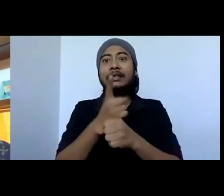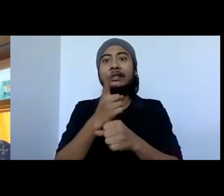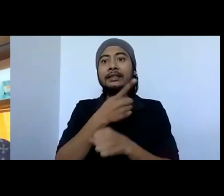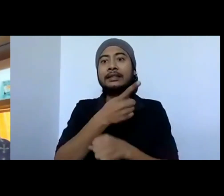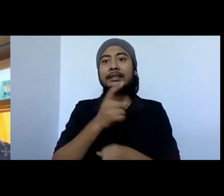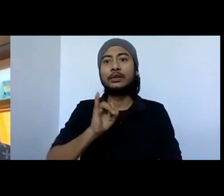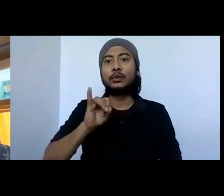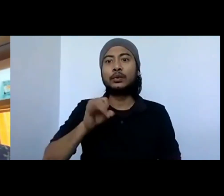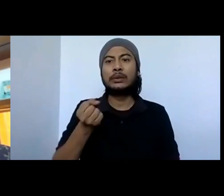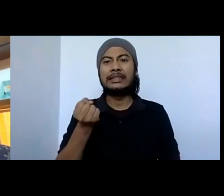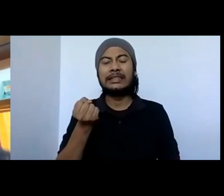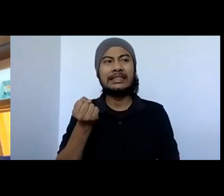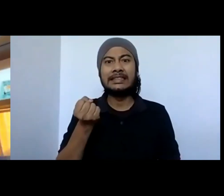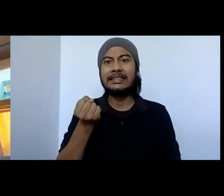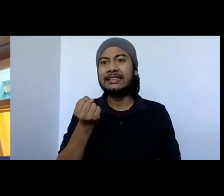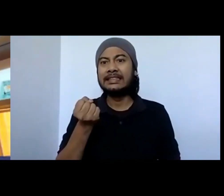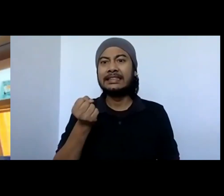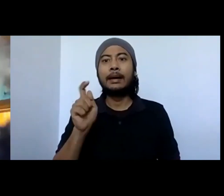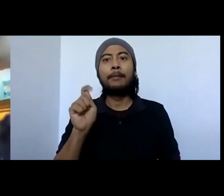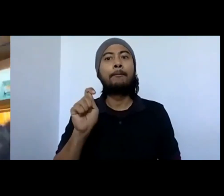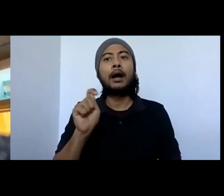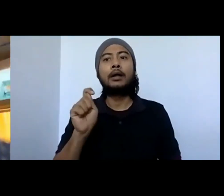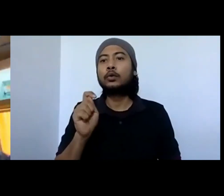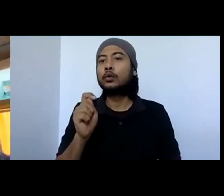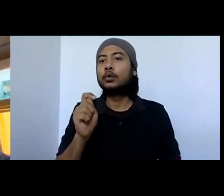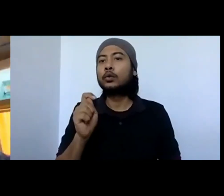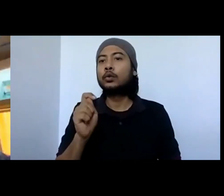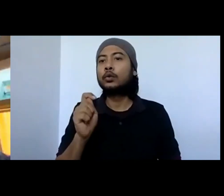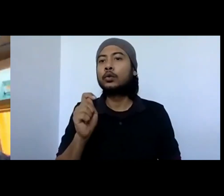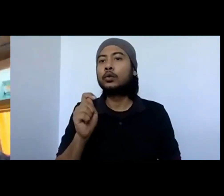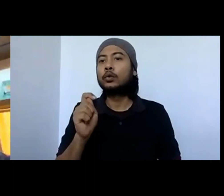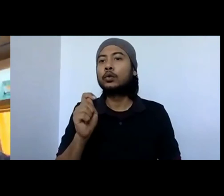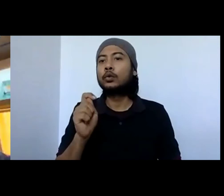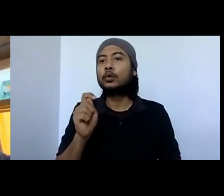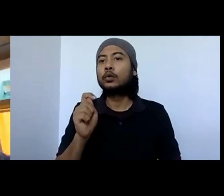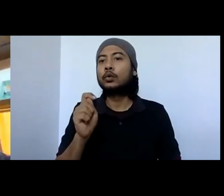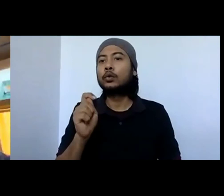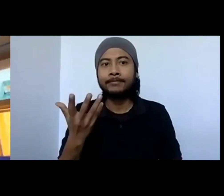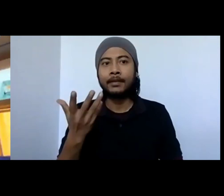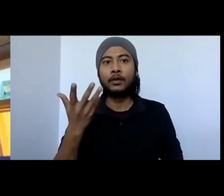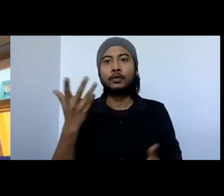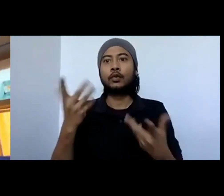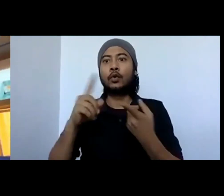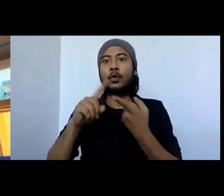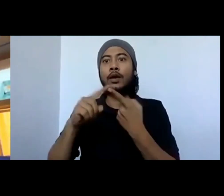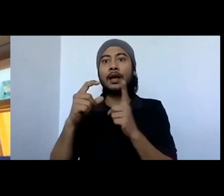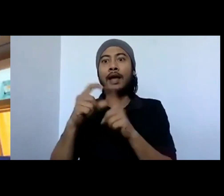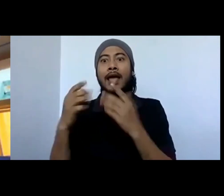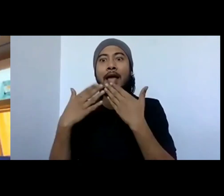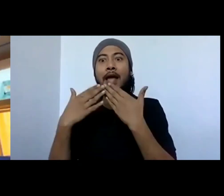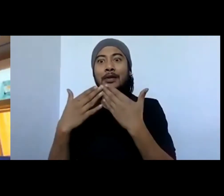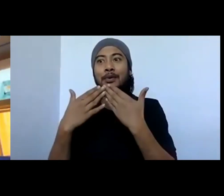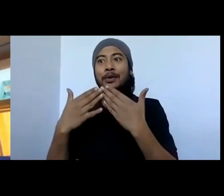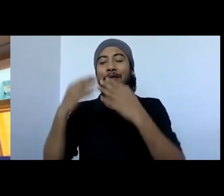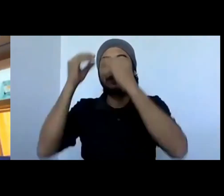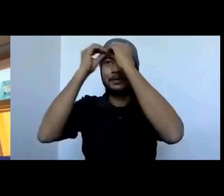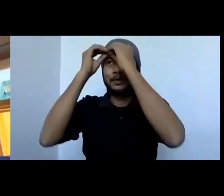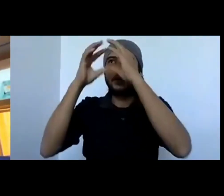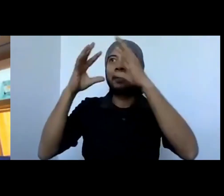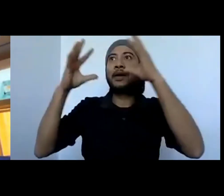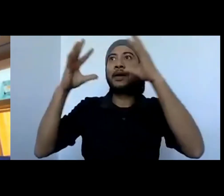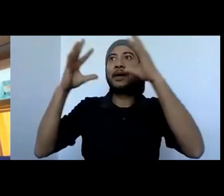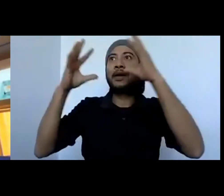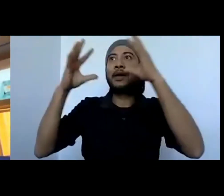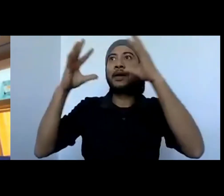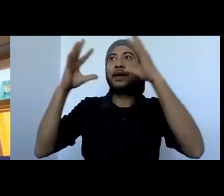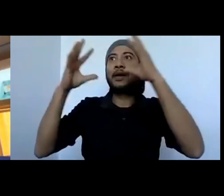toilet there. And we're talking about a very big education, which is holistic, inclusive, that used to really kind of break